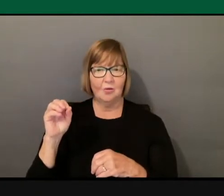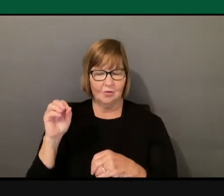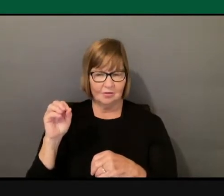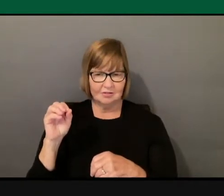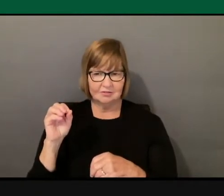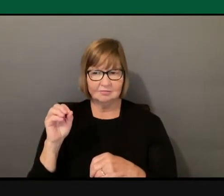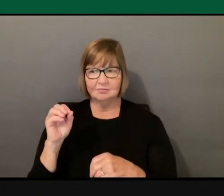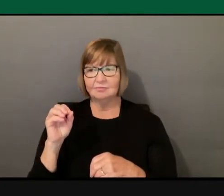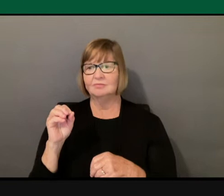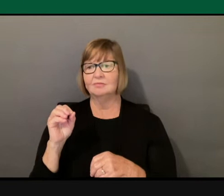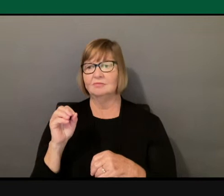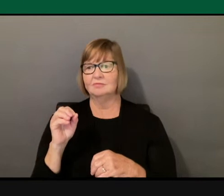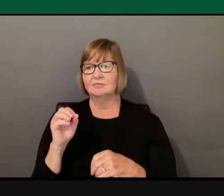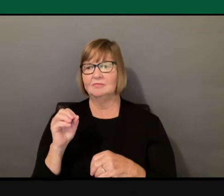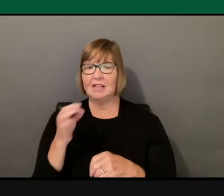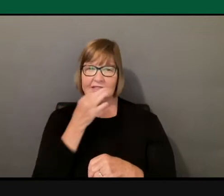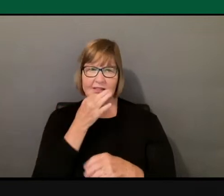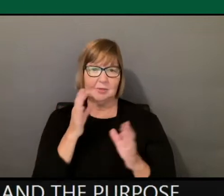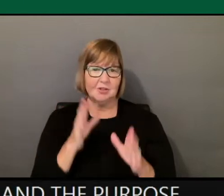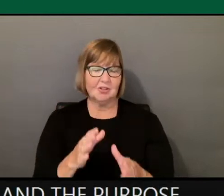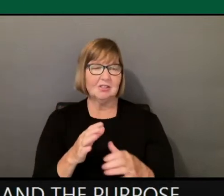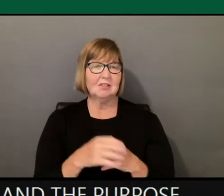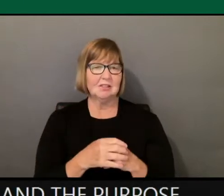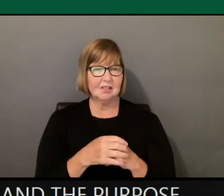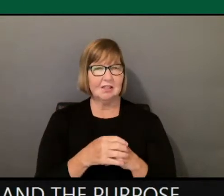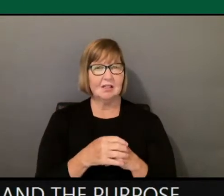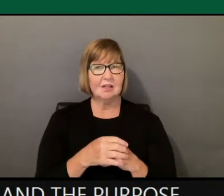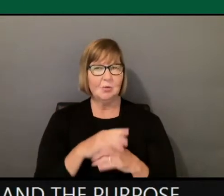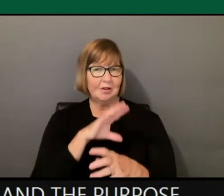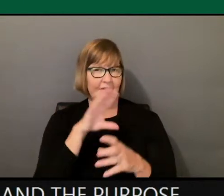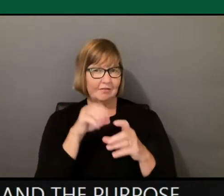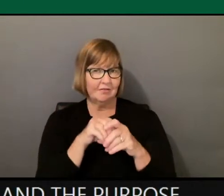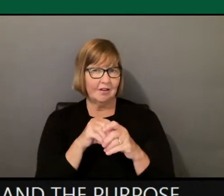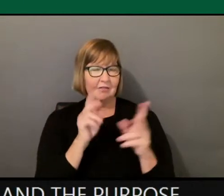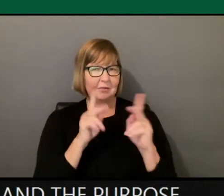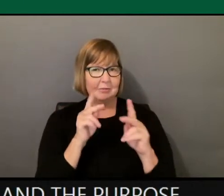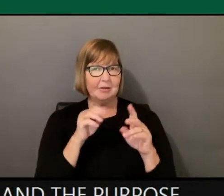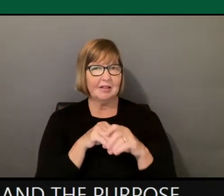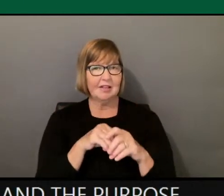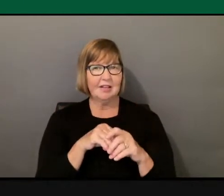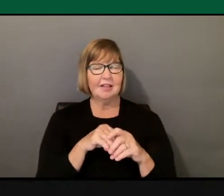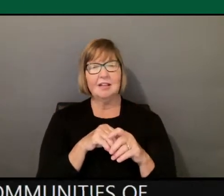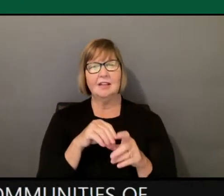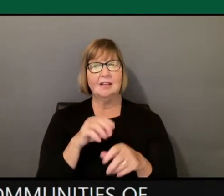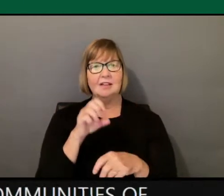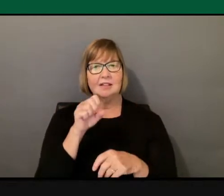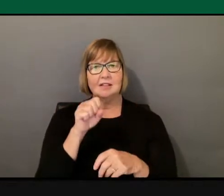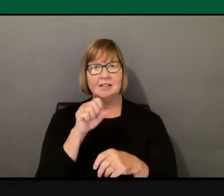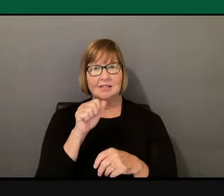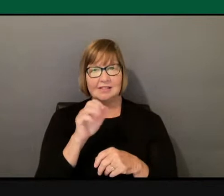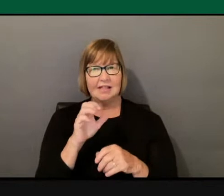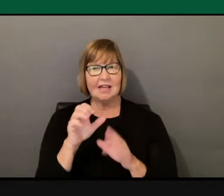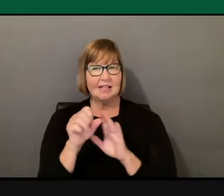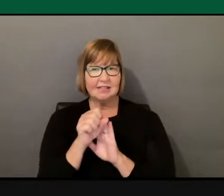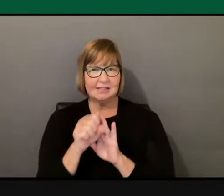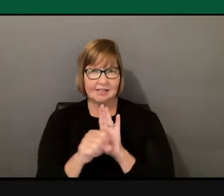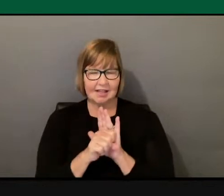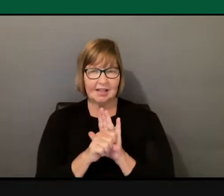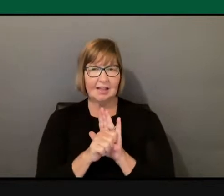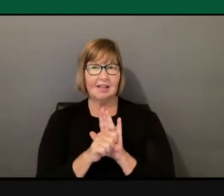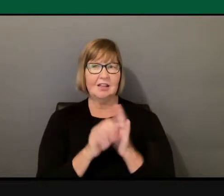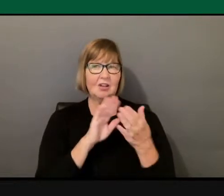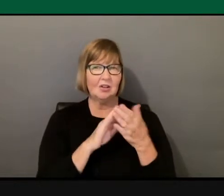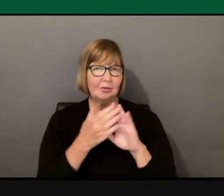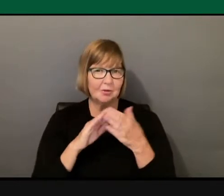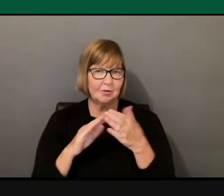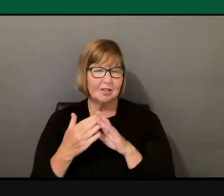students in the communities of Sacramento, right? In short, one